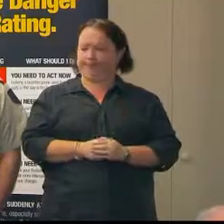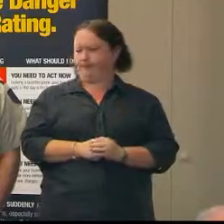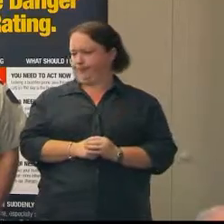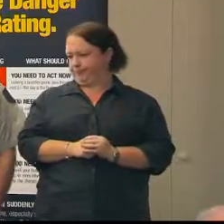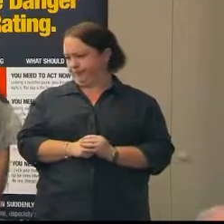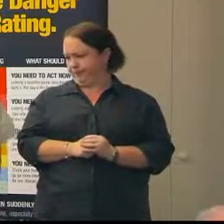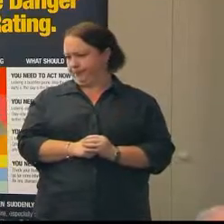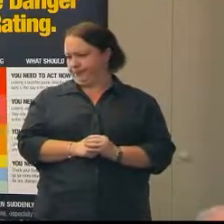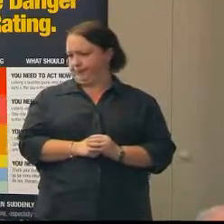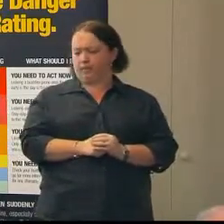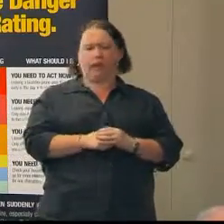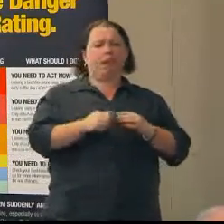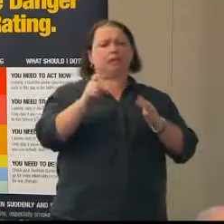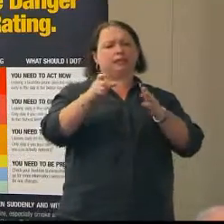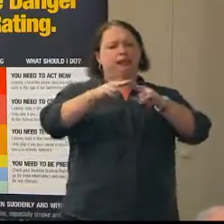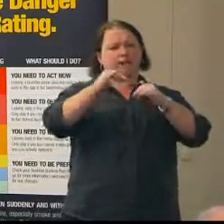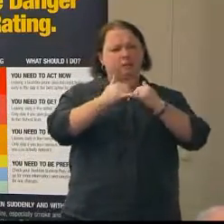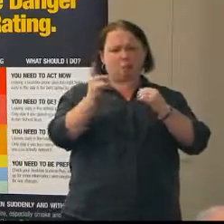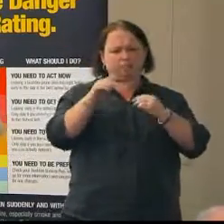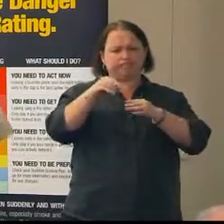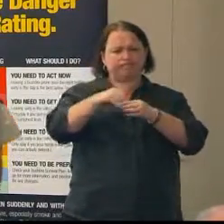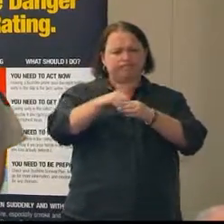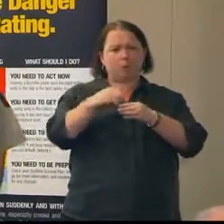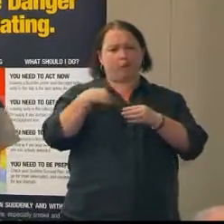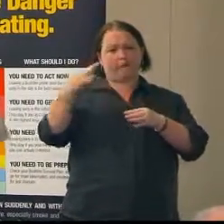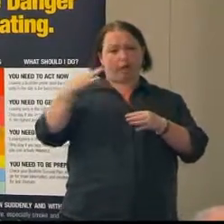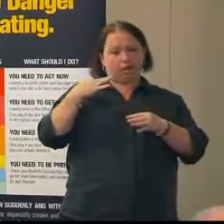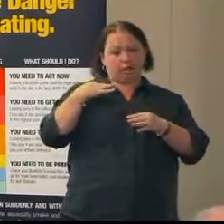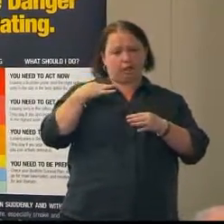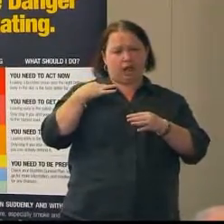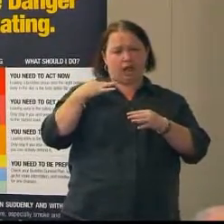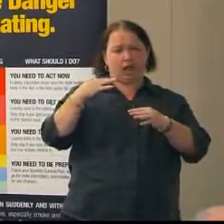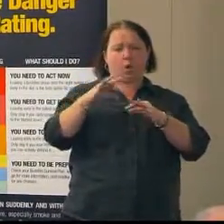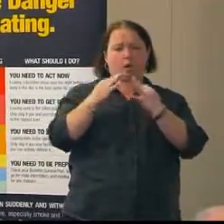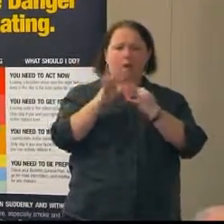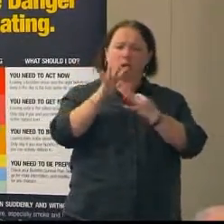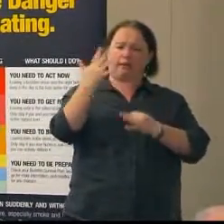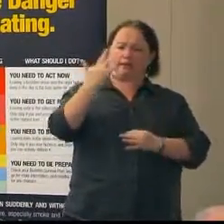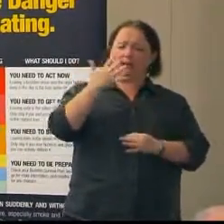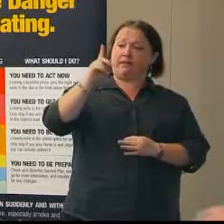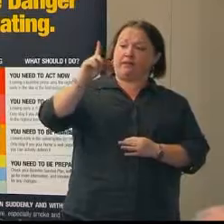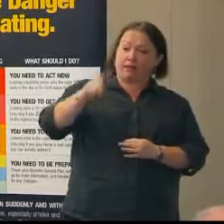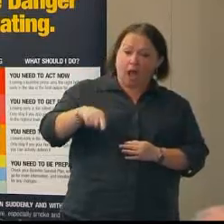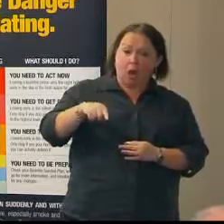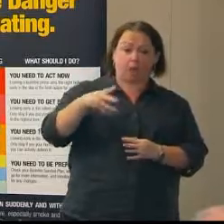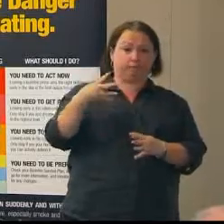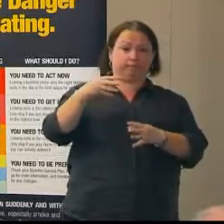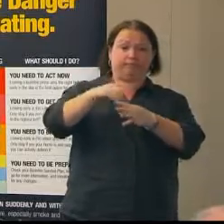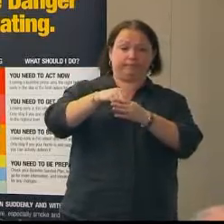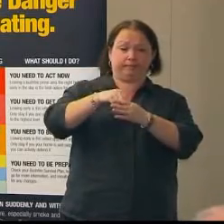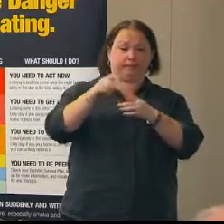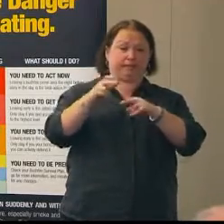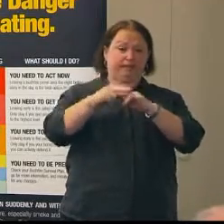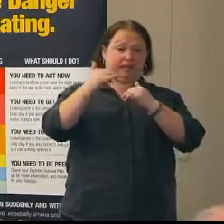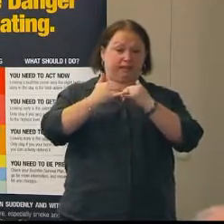An overview of the CFS, we're a volunteer-based organisation, effectively we've got about 15,000 people in the